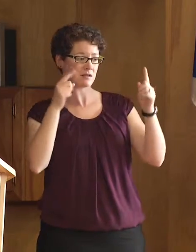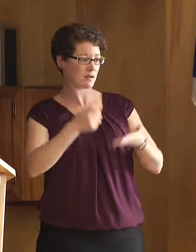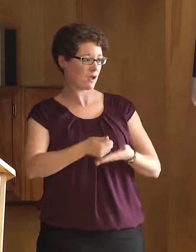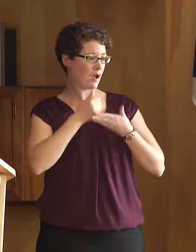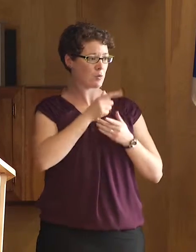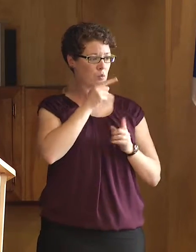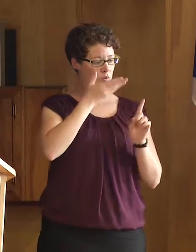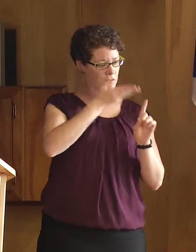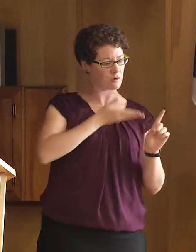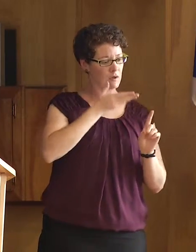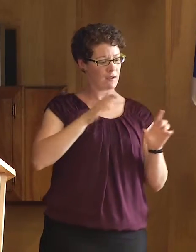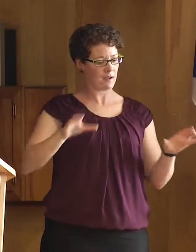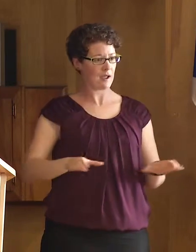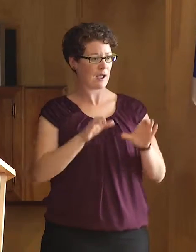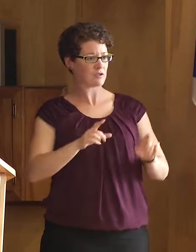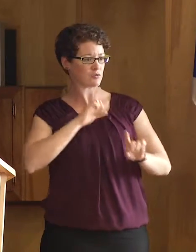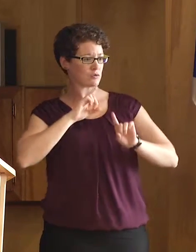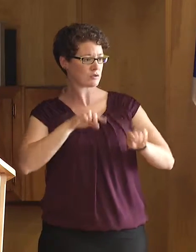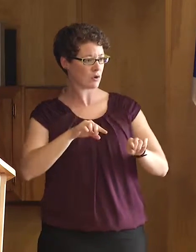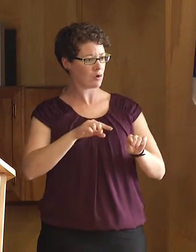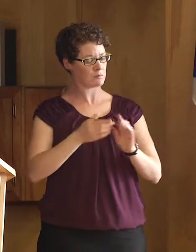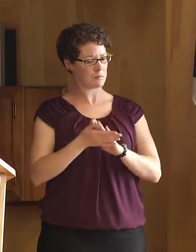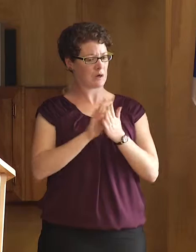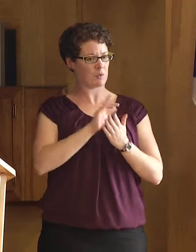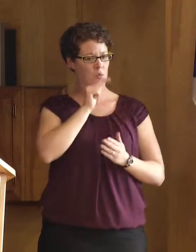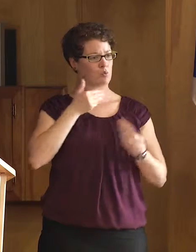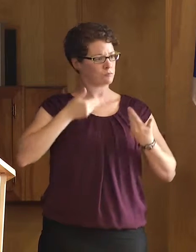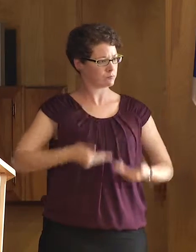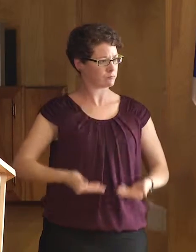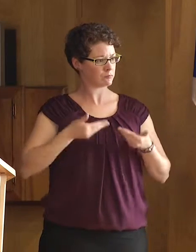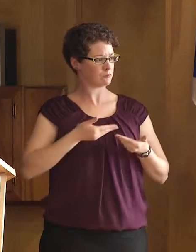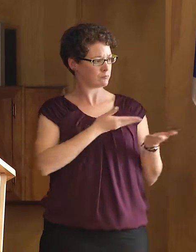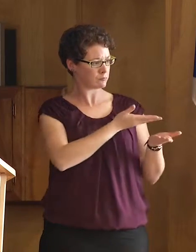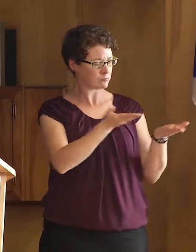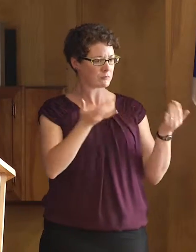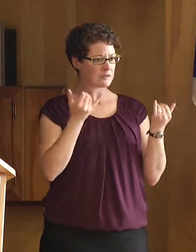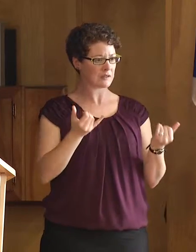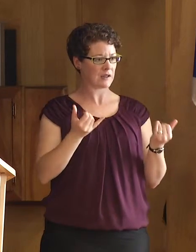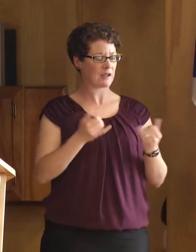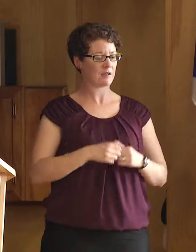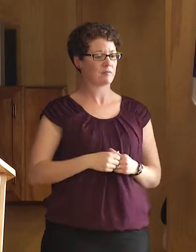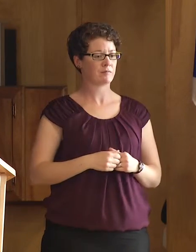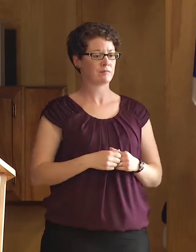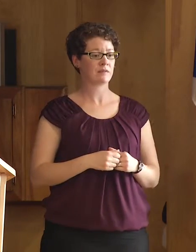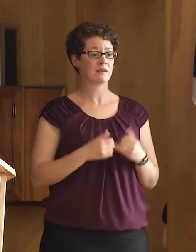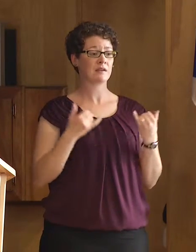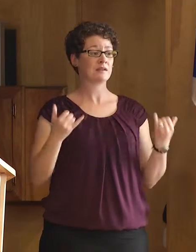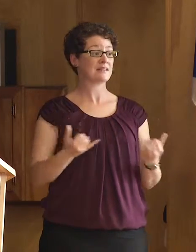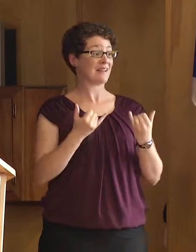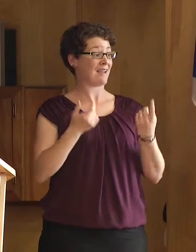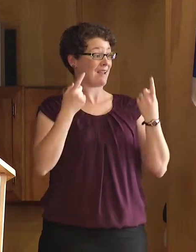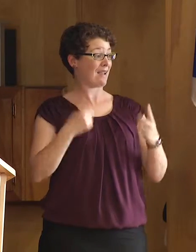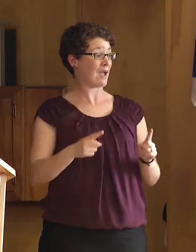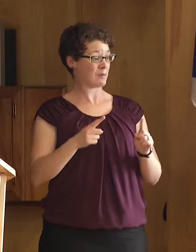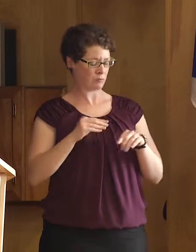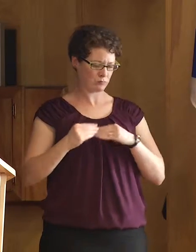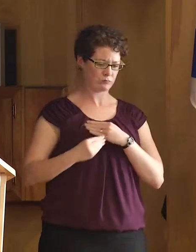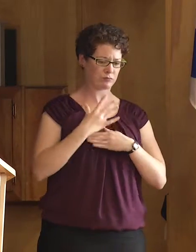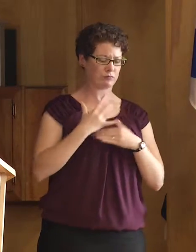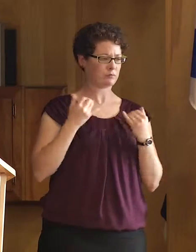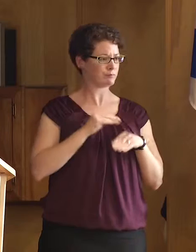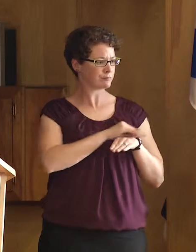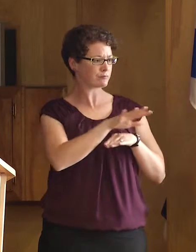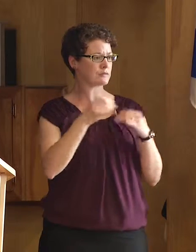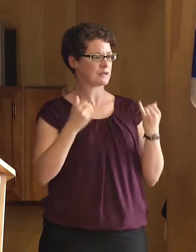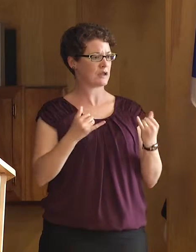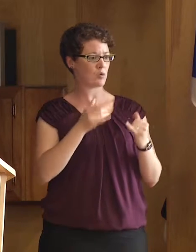actions and reactions to these situations that make us who we are today. A defining moment in our lives is happening right now. It is